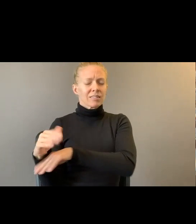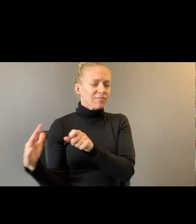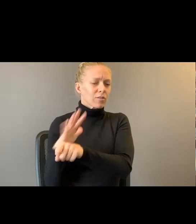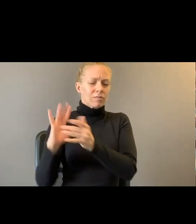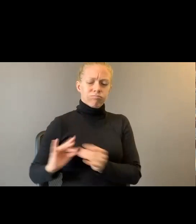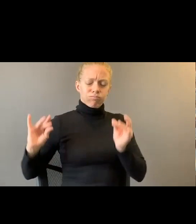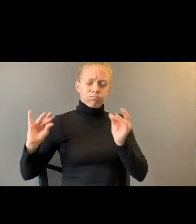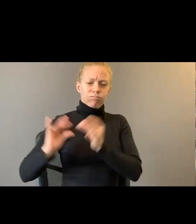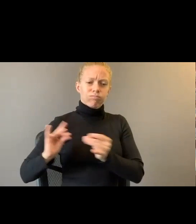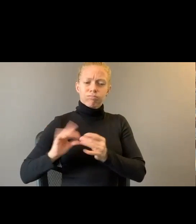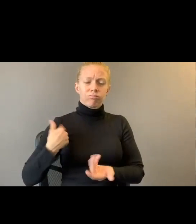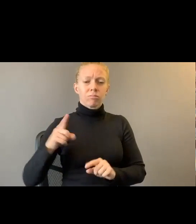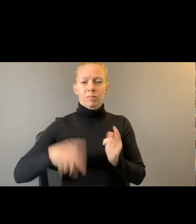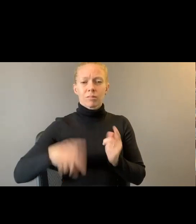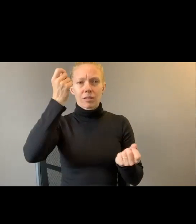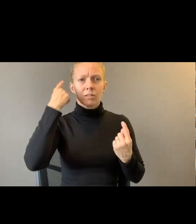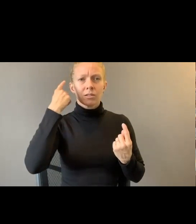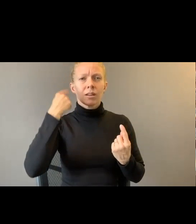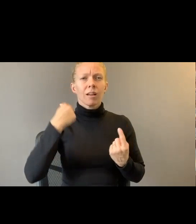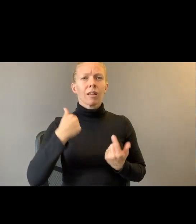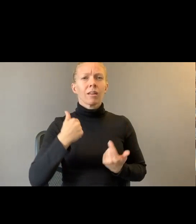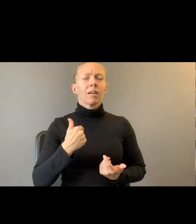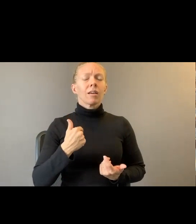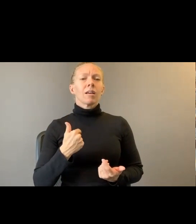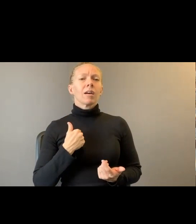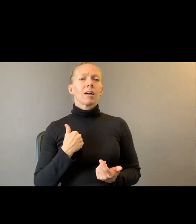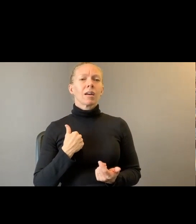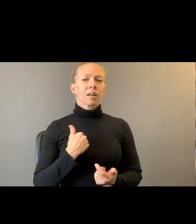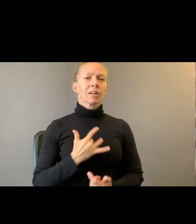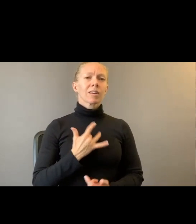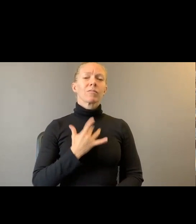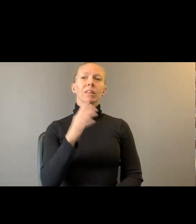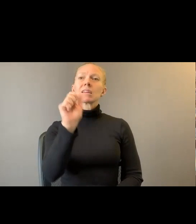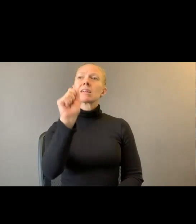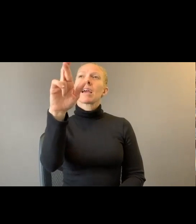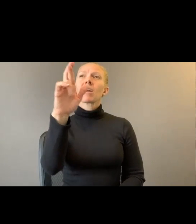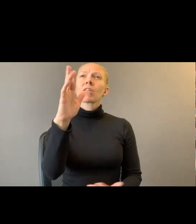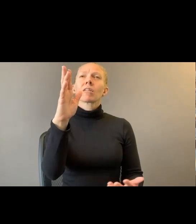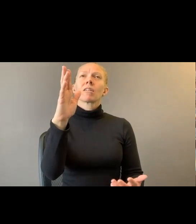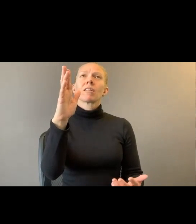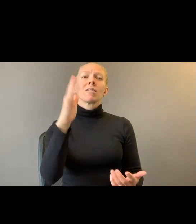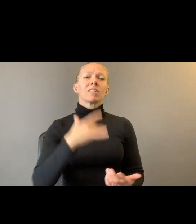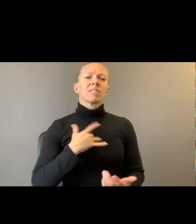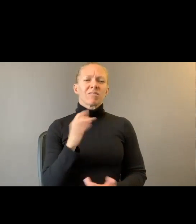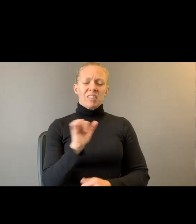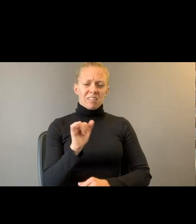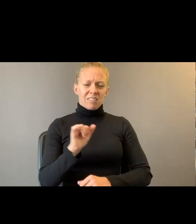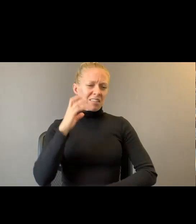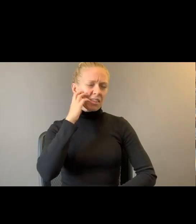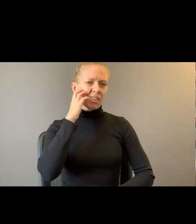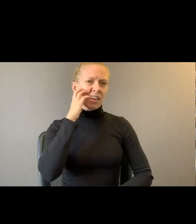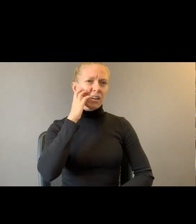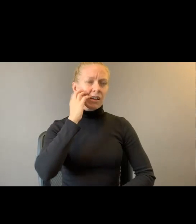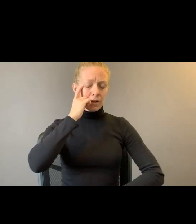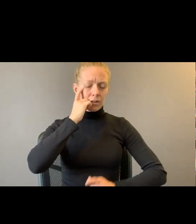air like fur on my tongue. And these tears. Which do not come from sadness. But from